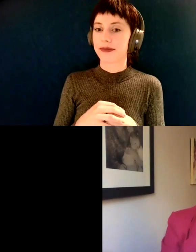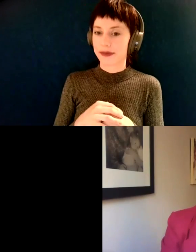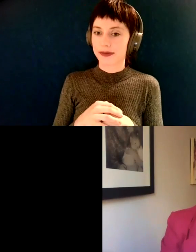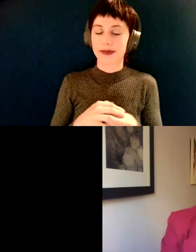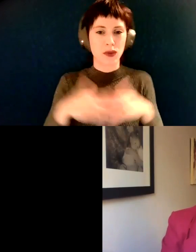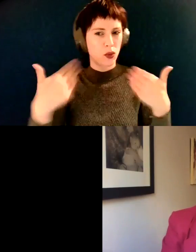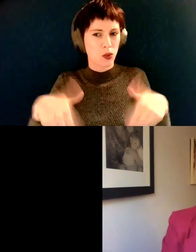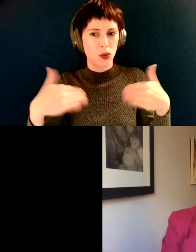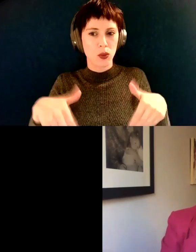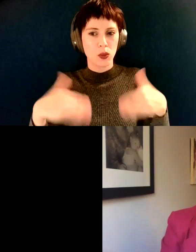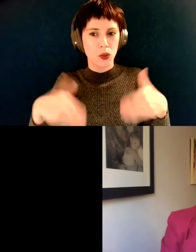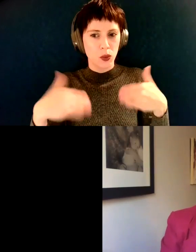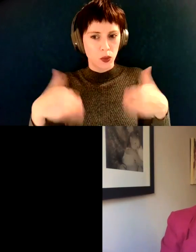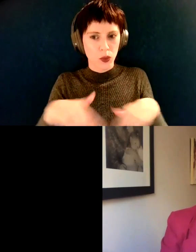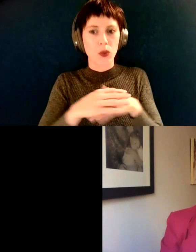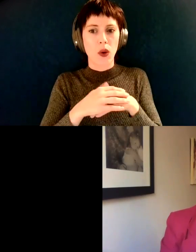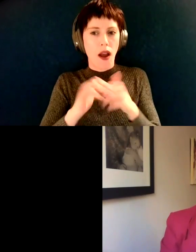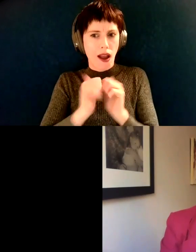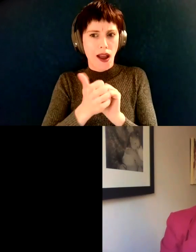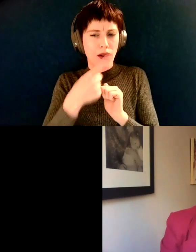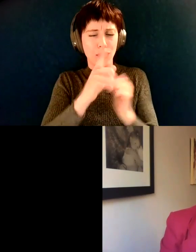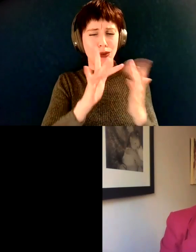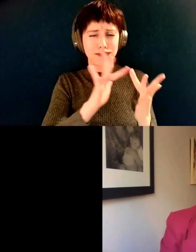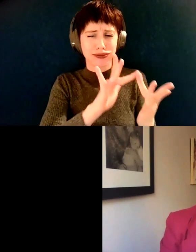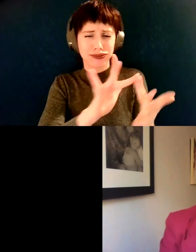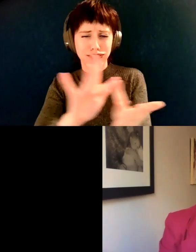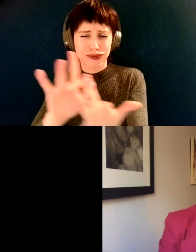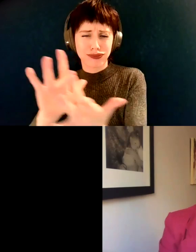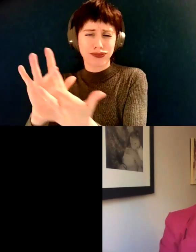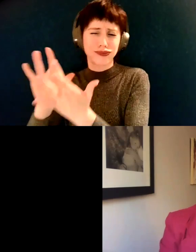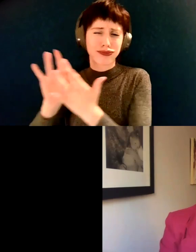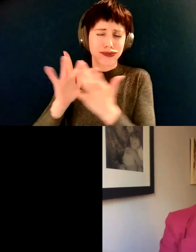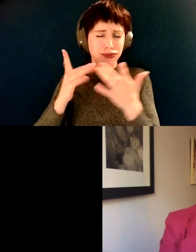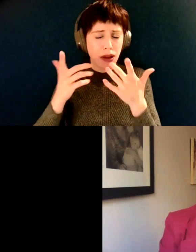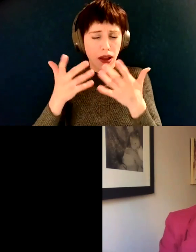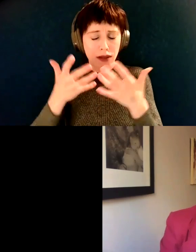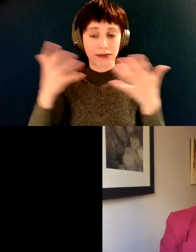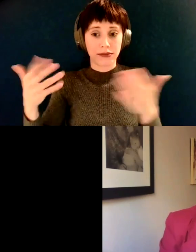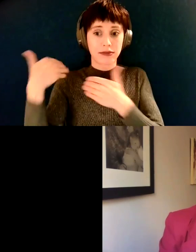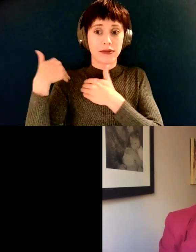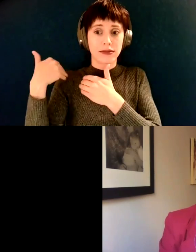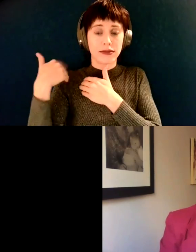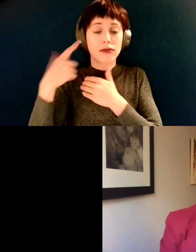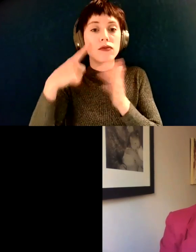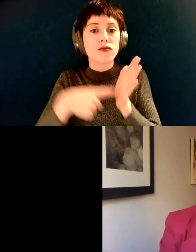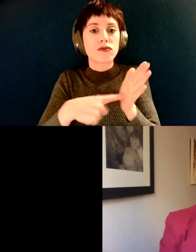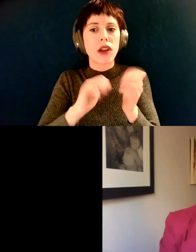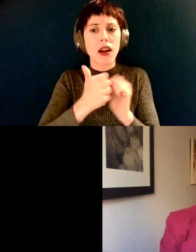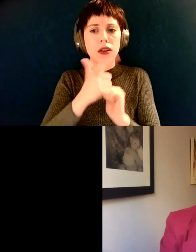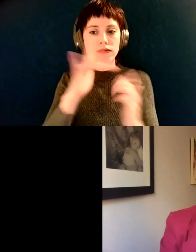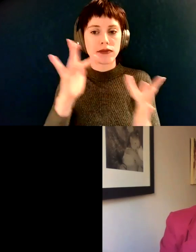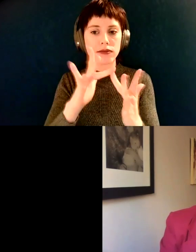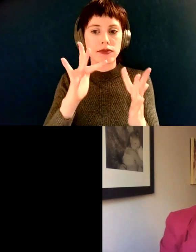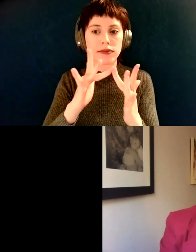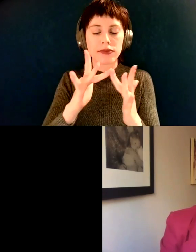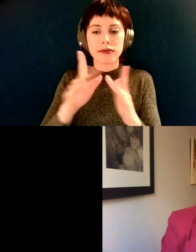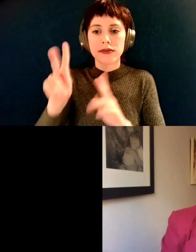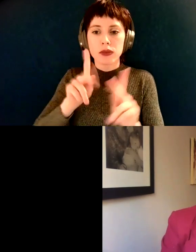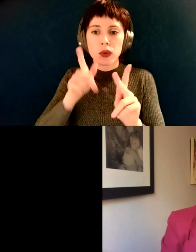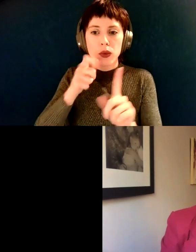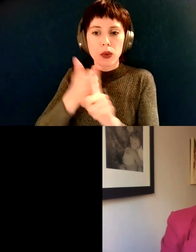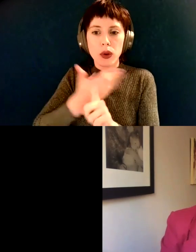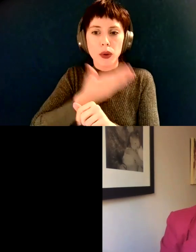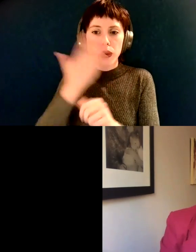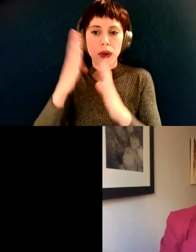How do you reach all those people? How do you reach, for example, a homeless community, which has a high percentage of people with